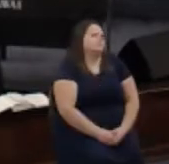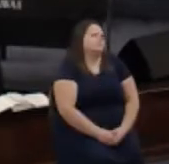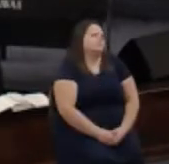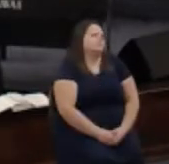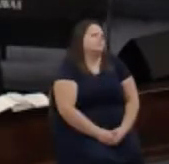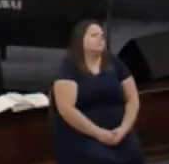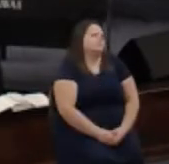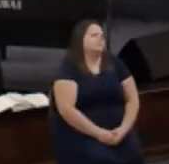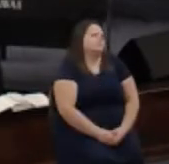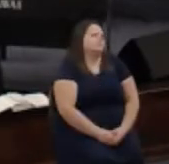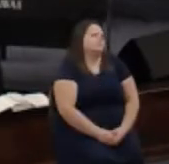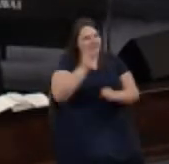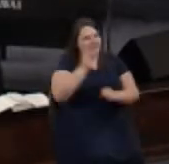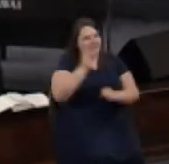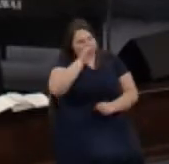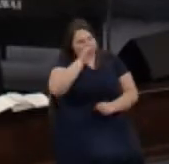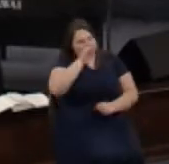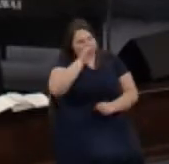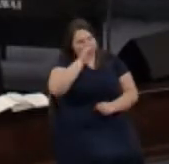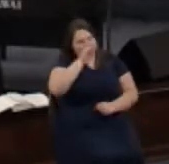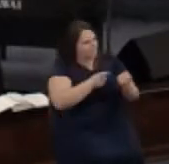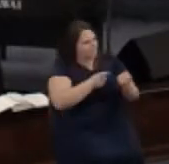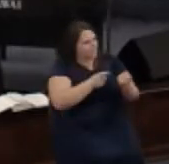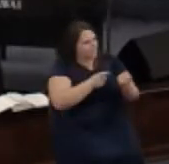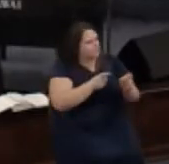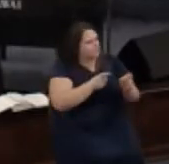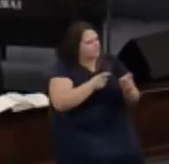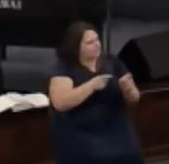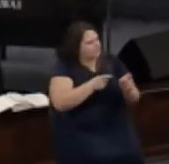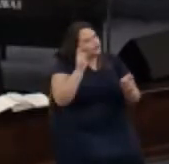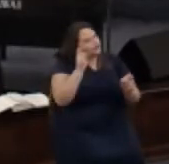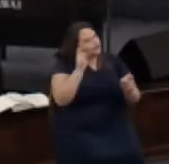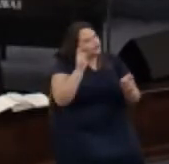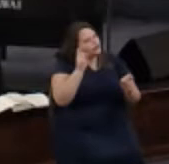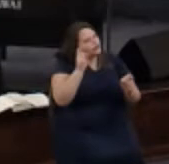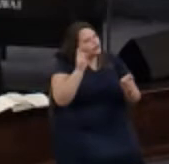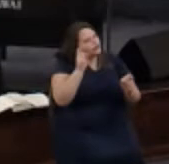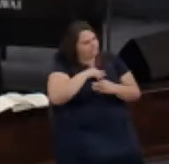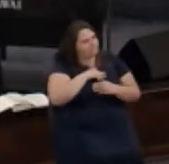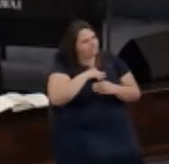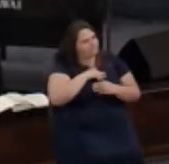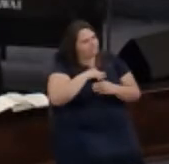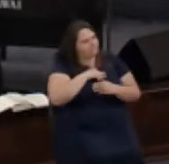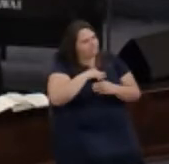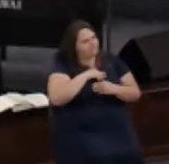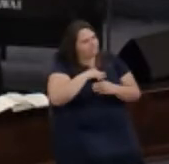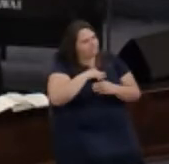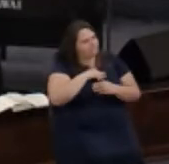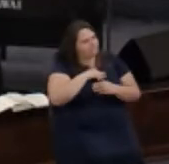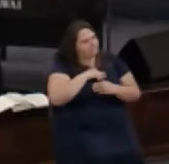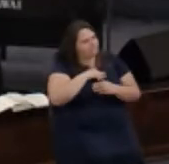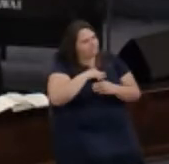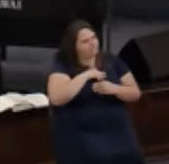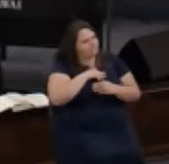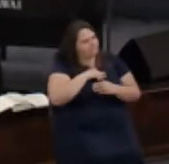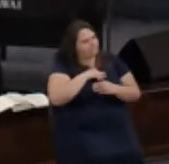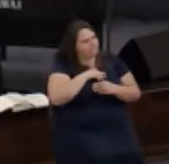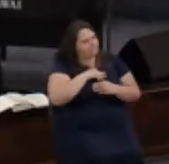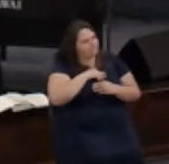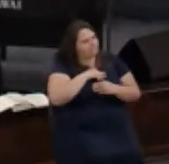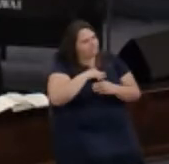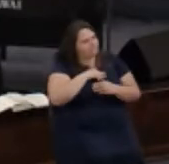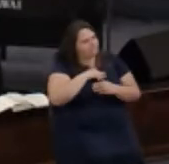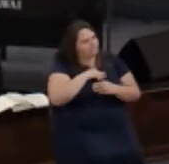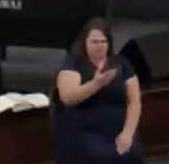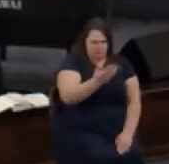you're going to get God's gifts we need to accept him he's choosing to give them to us who are we to say to